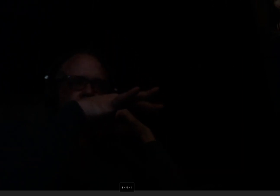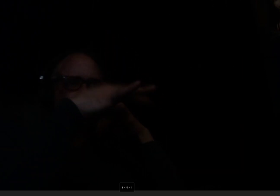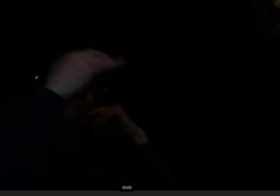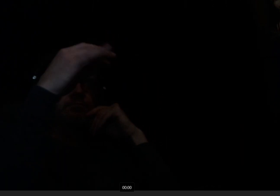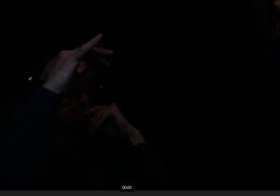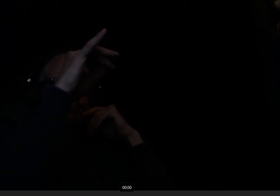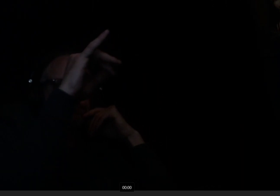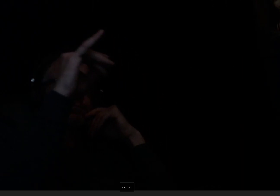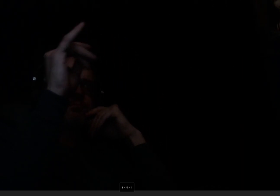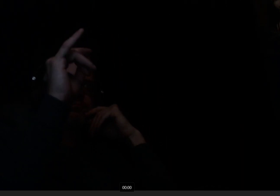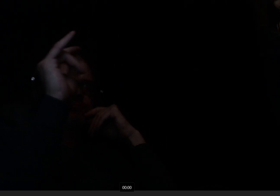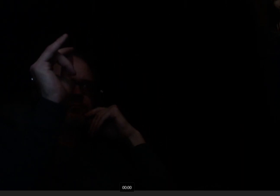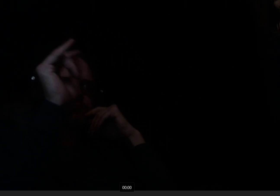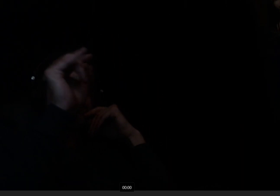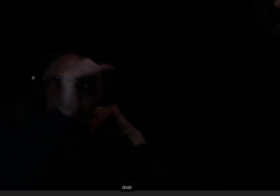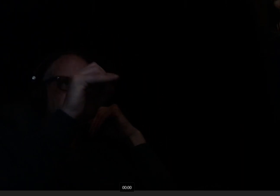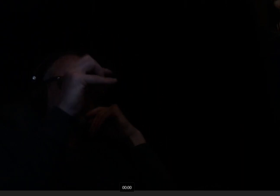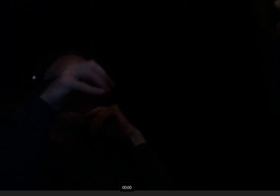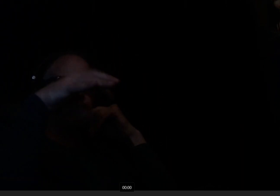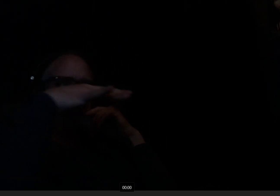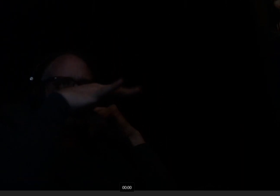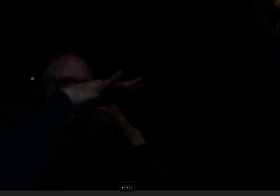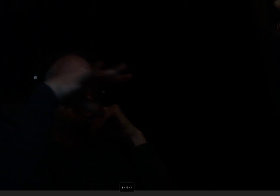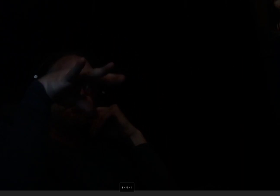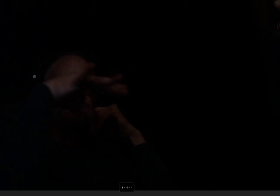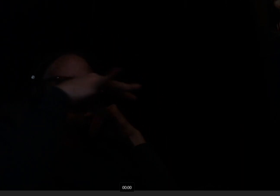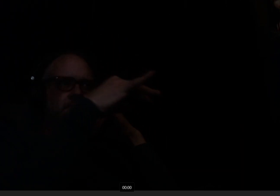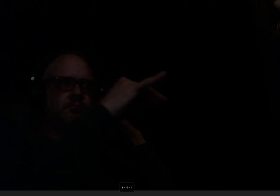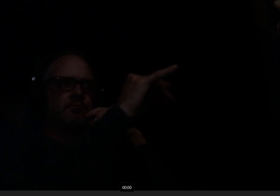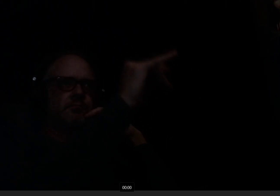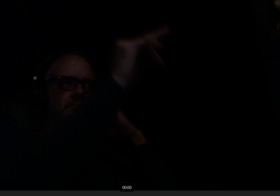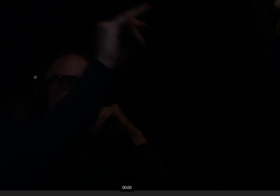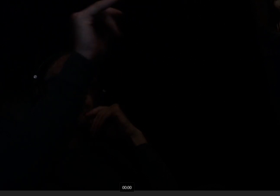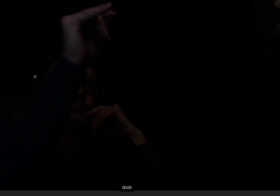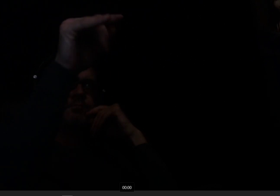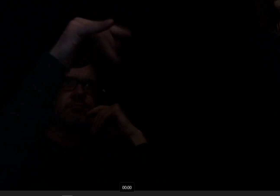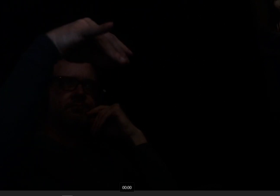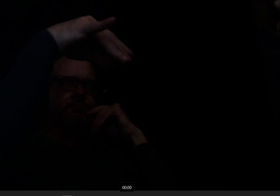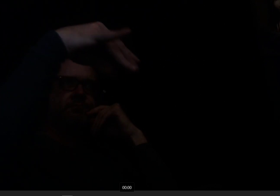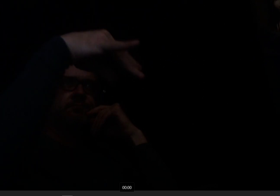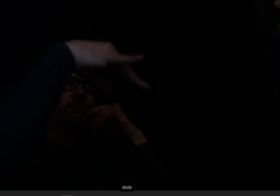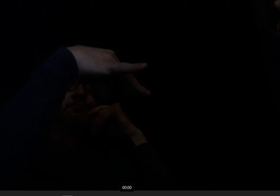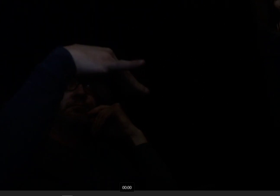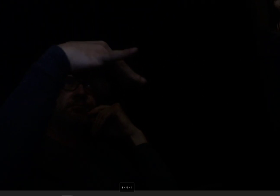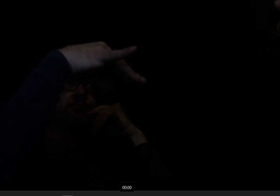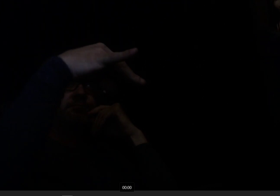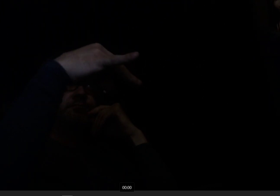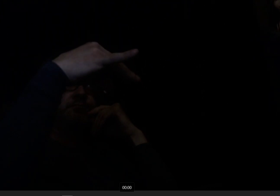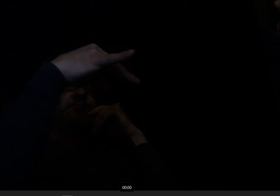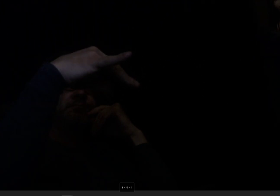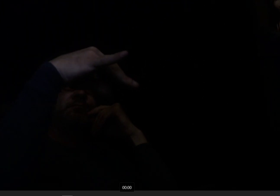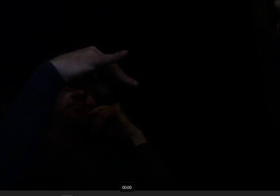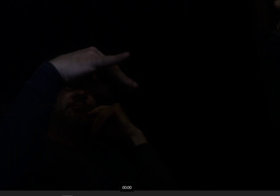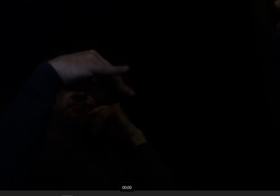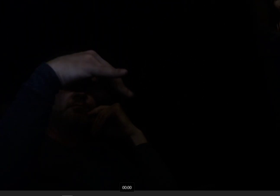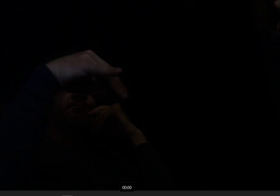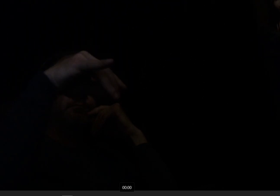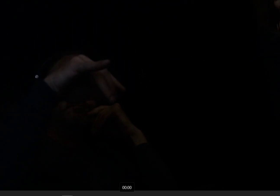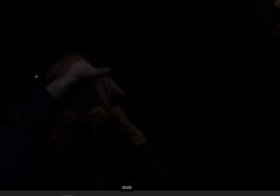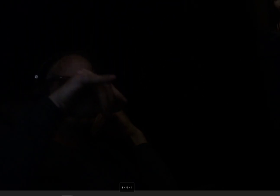Prima donna girl, yeah All I ever wanted was the world I